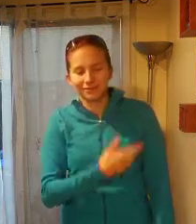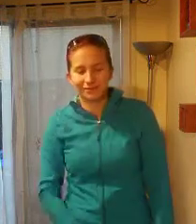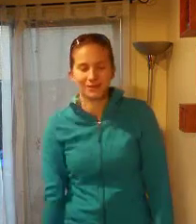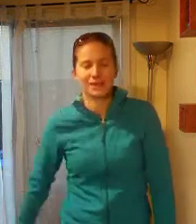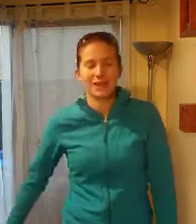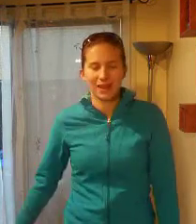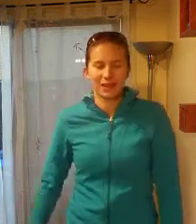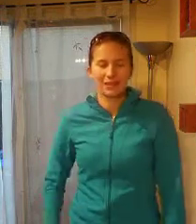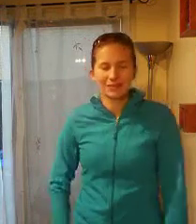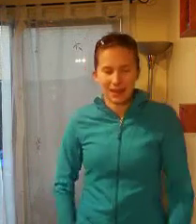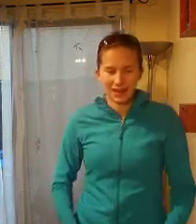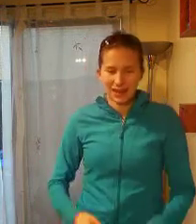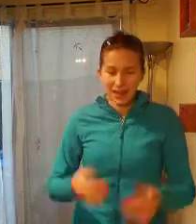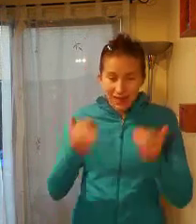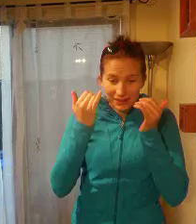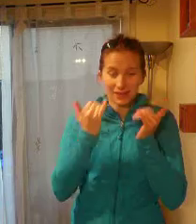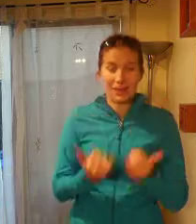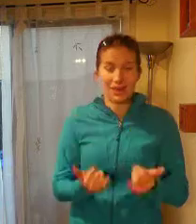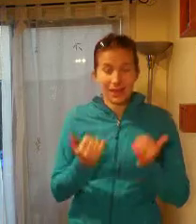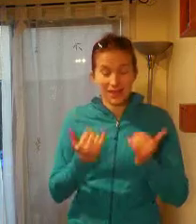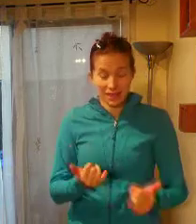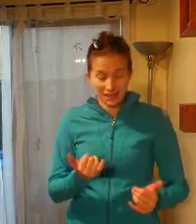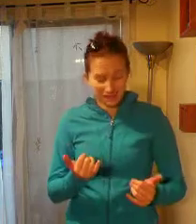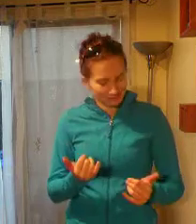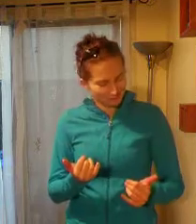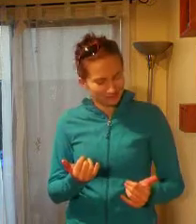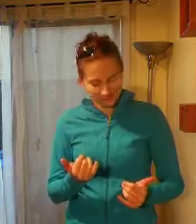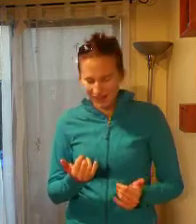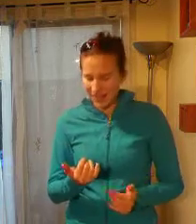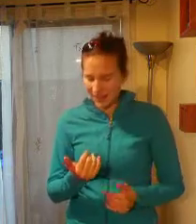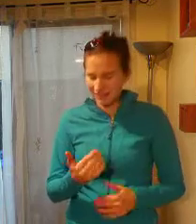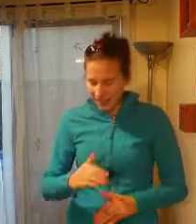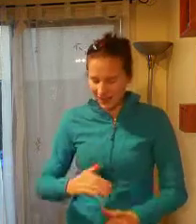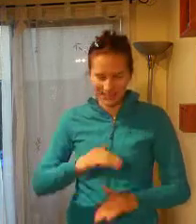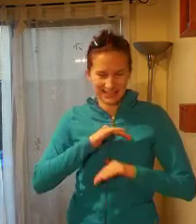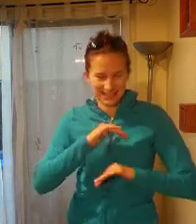And today, you know that's good enough for me.